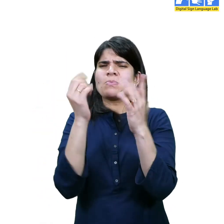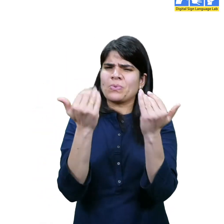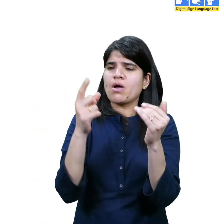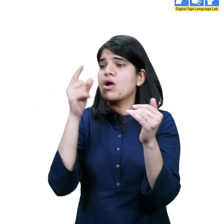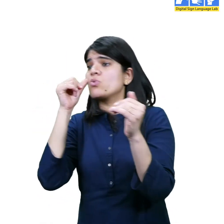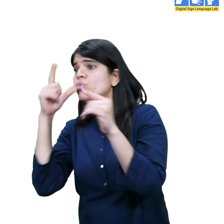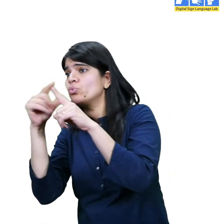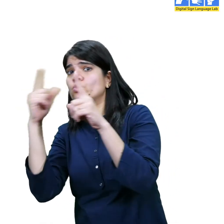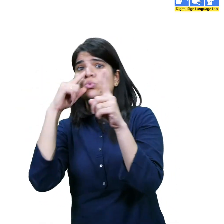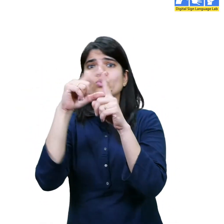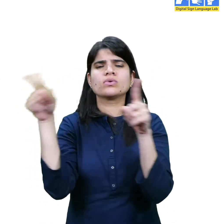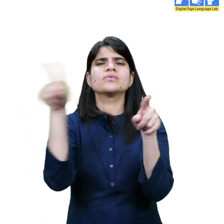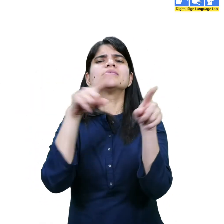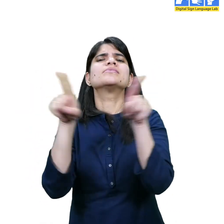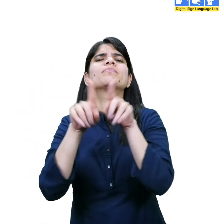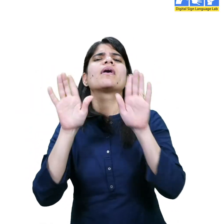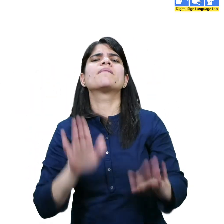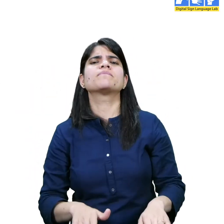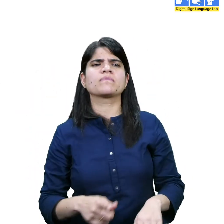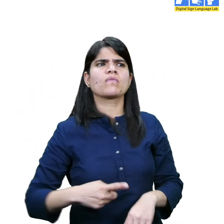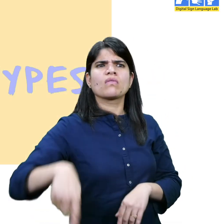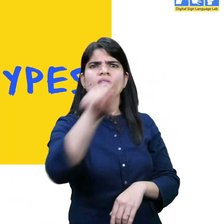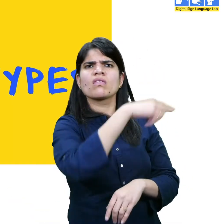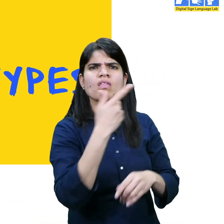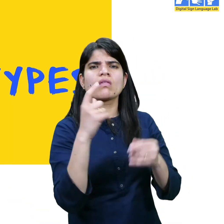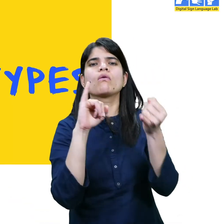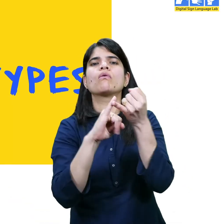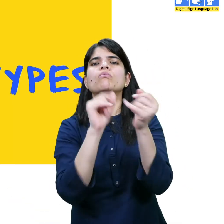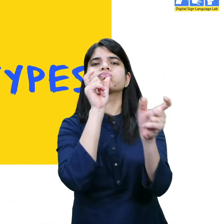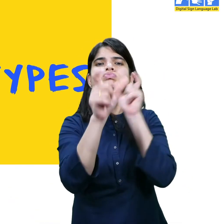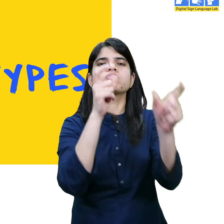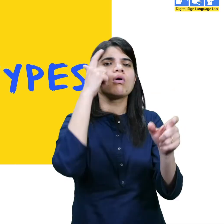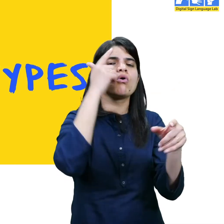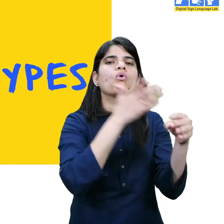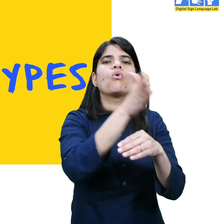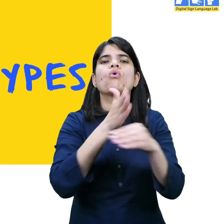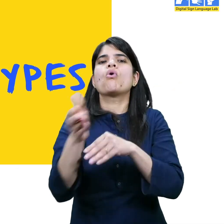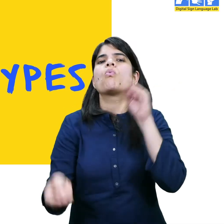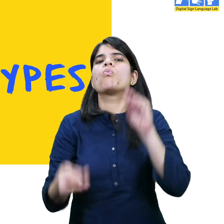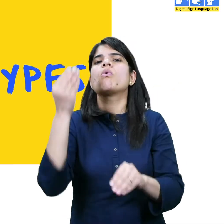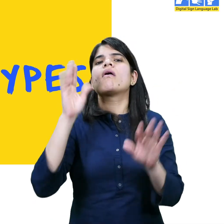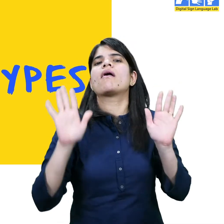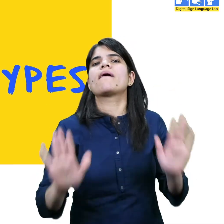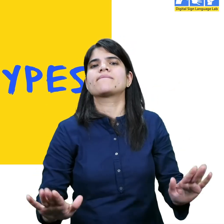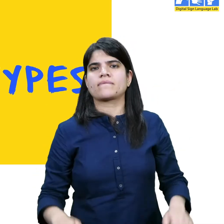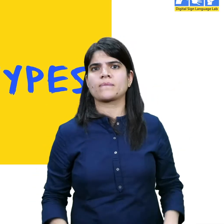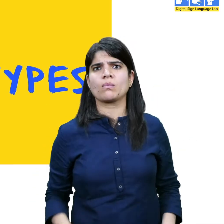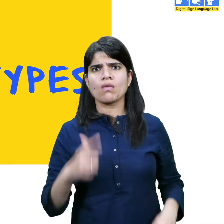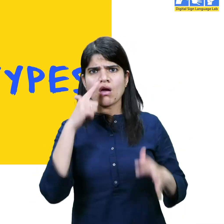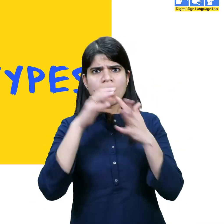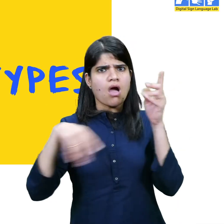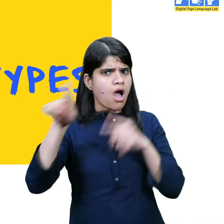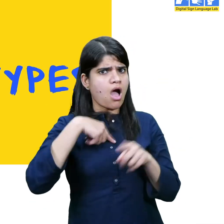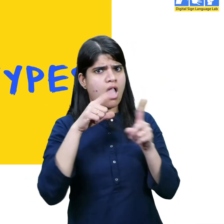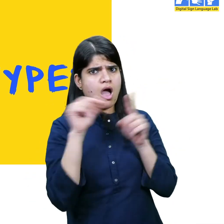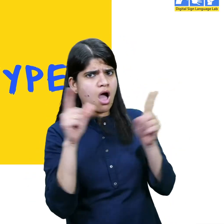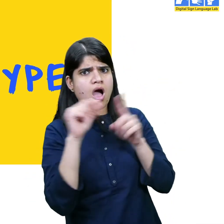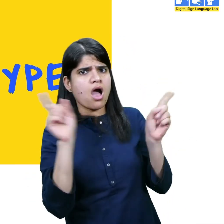like boys. Both should be given equal opportunities. Stereotypes can be really damaging and can